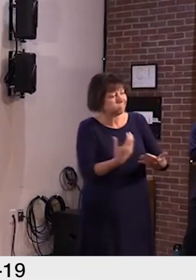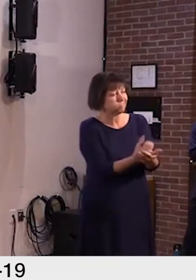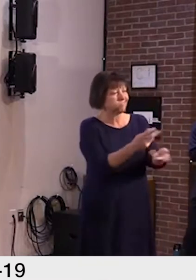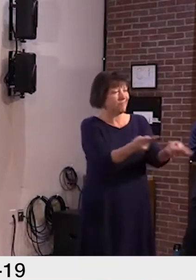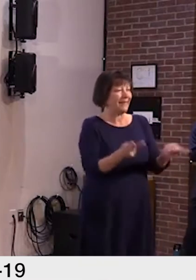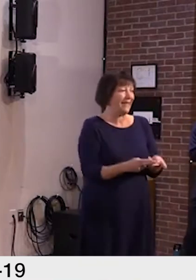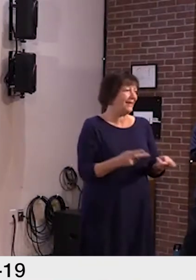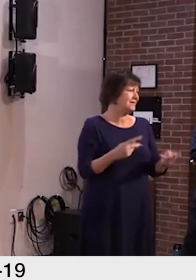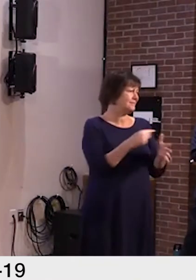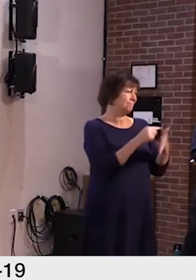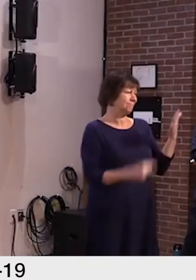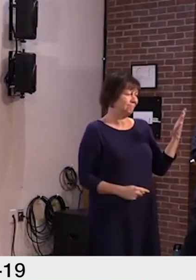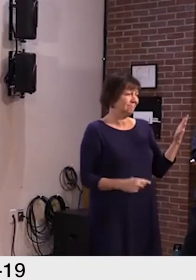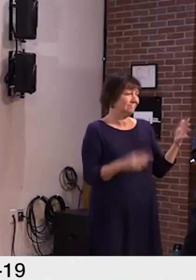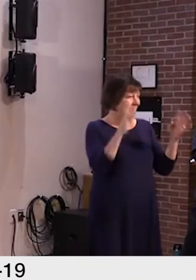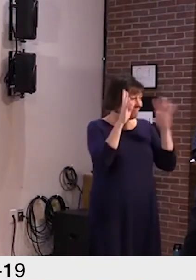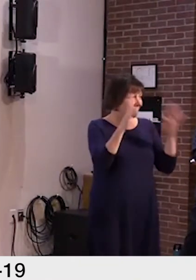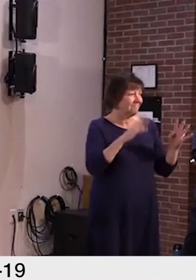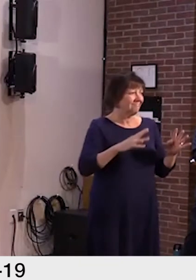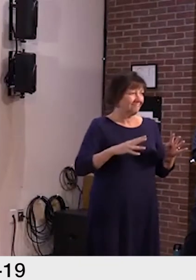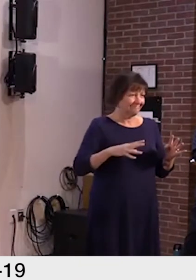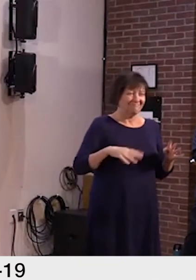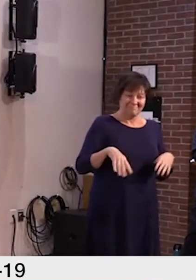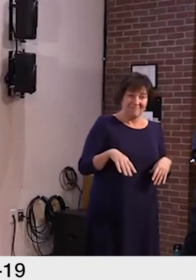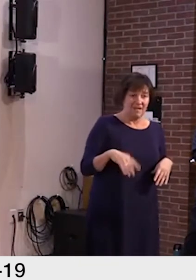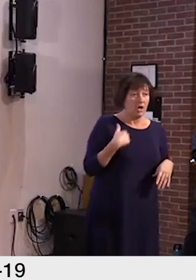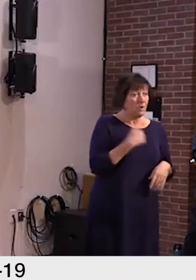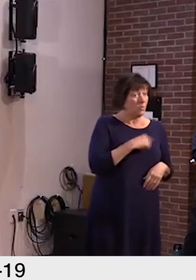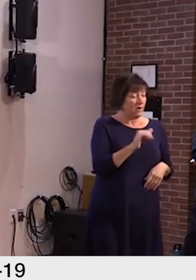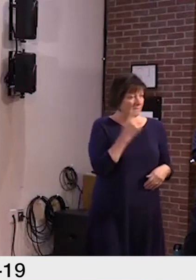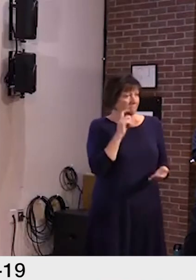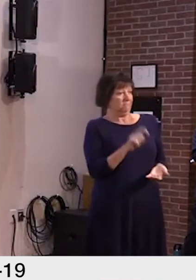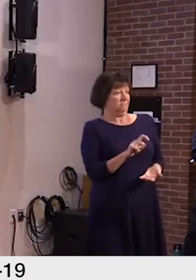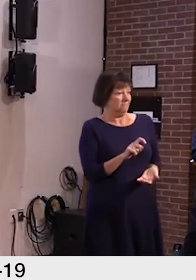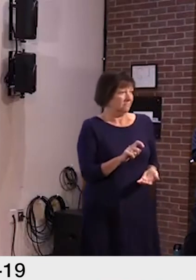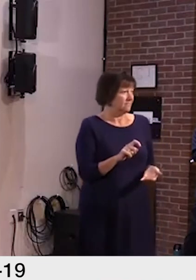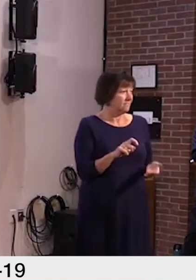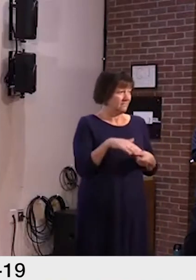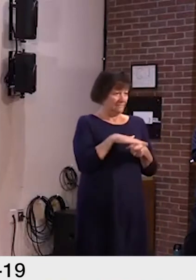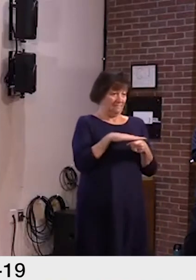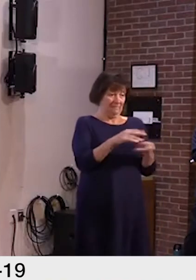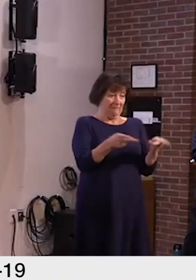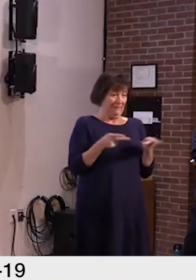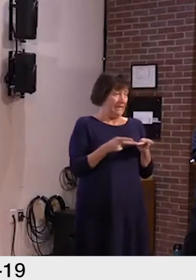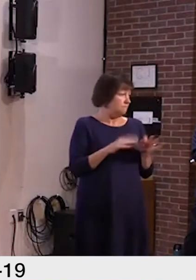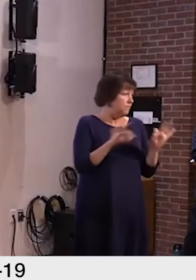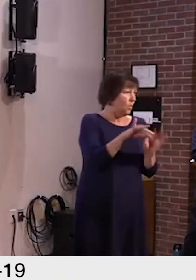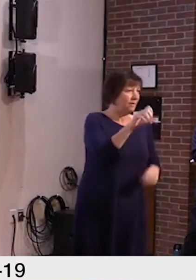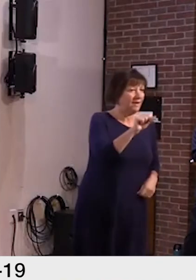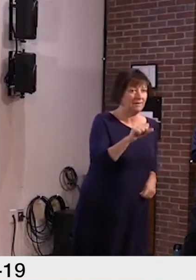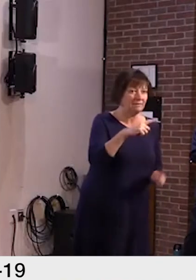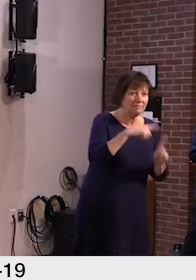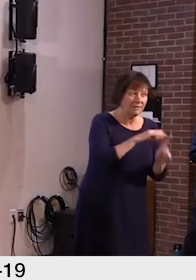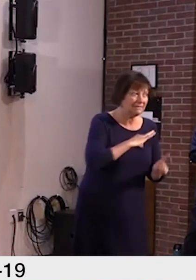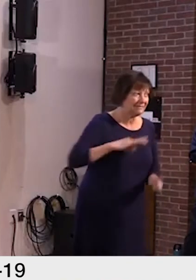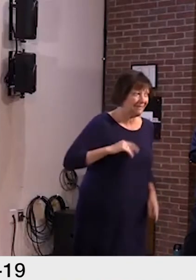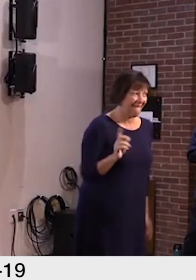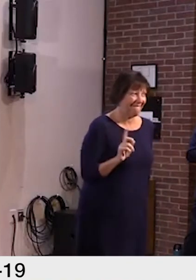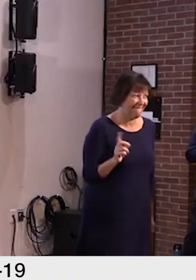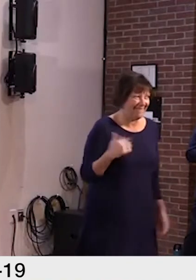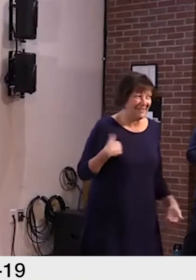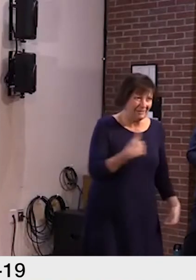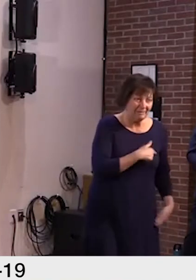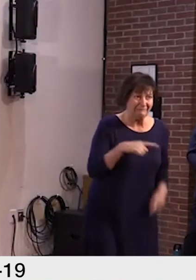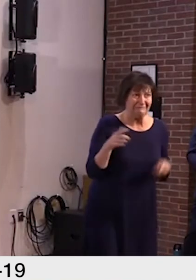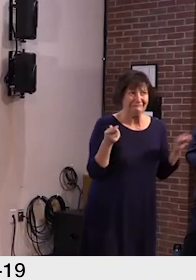We also quickly saw that the work is about so much more than just opening a location. It's about recruiting staff, providing